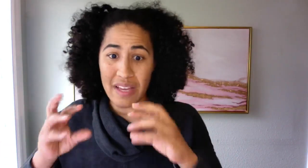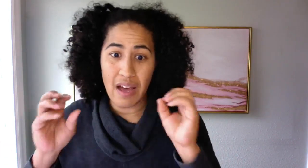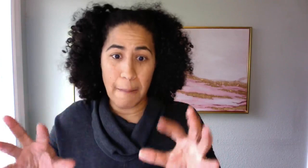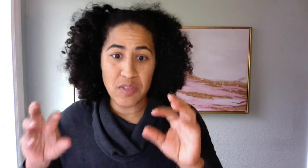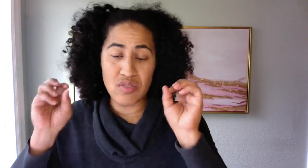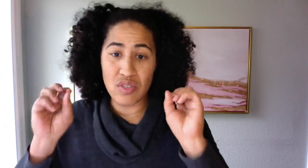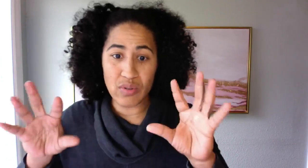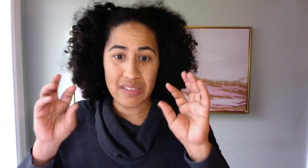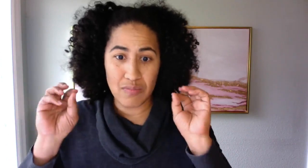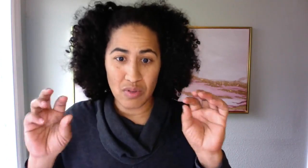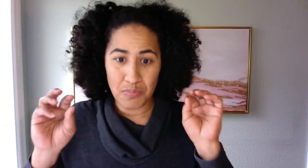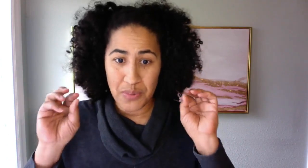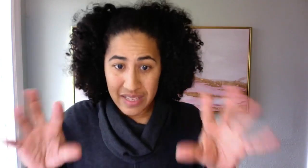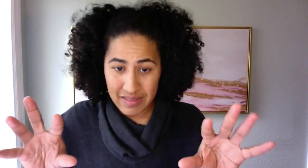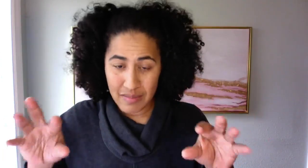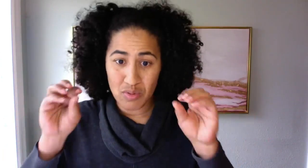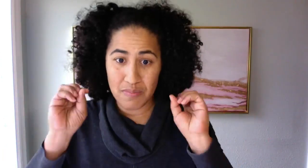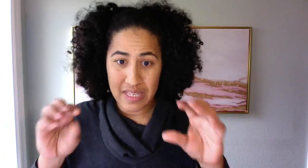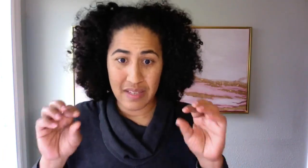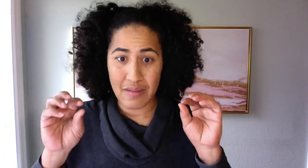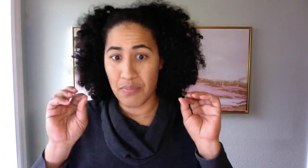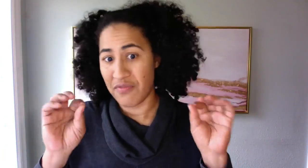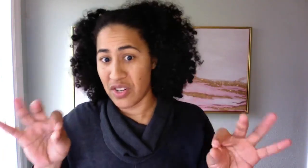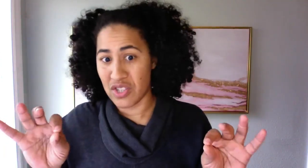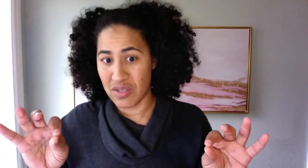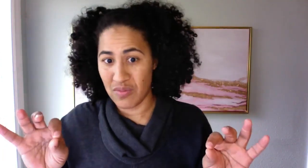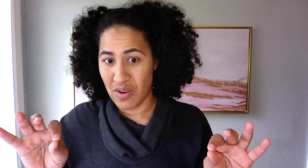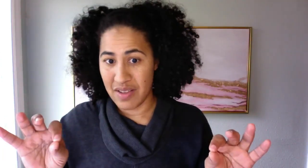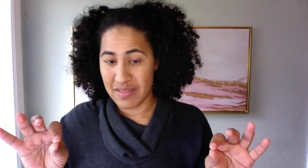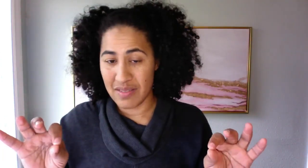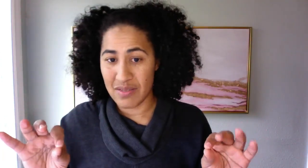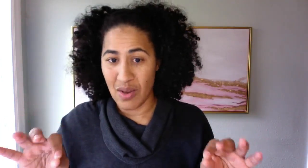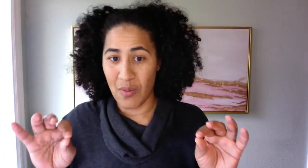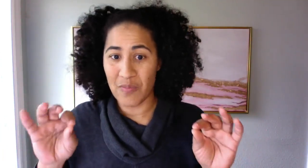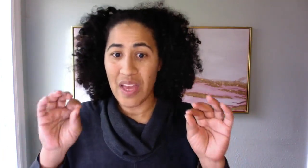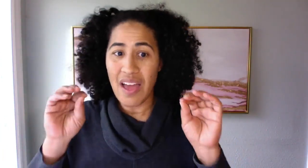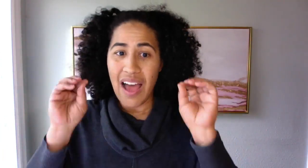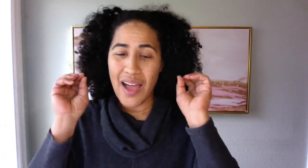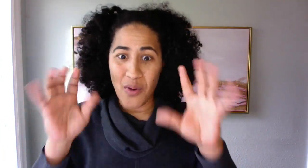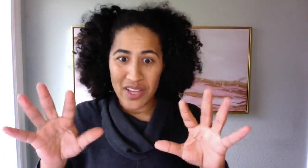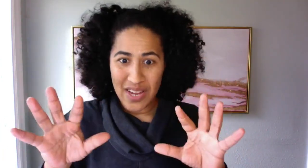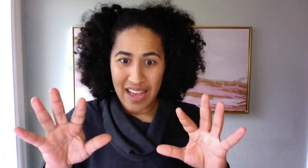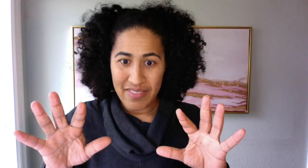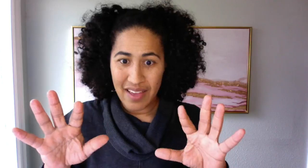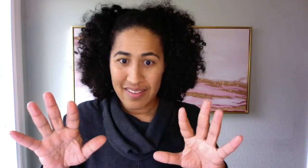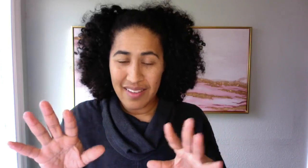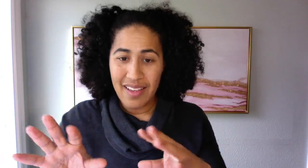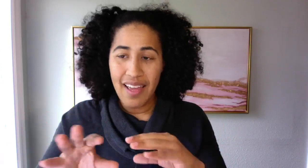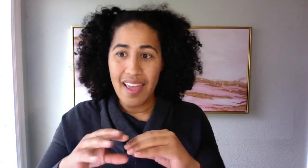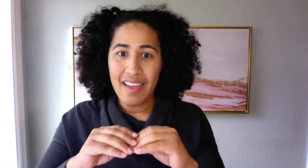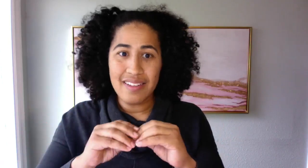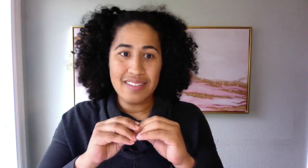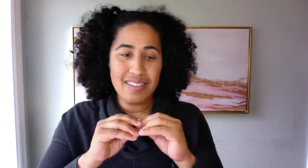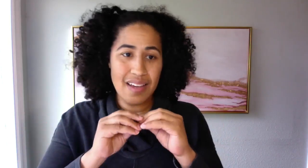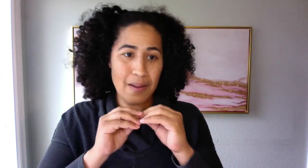up to do its most best, most amazing functions for us. So I want you to have that. And, um,